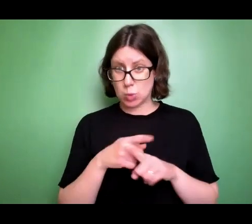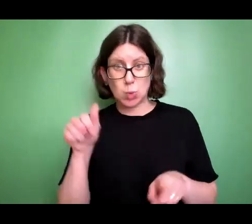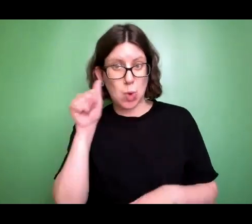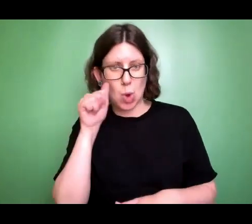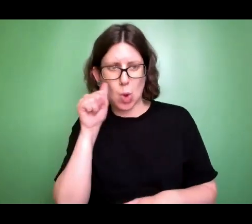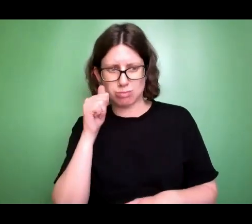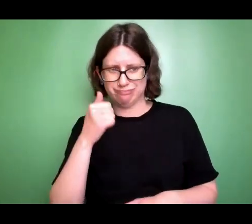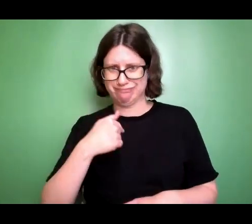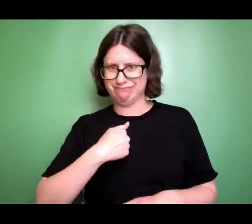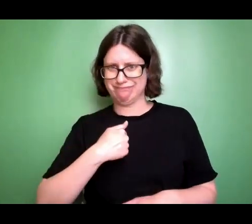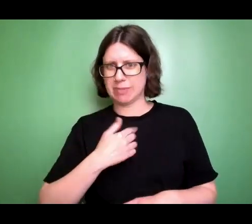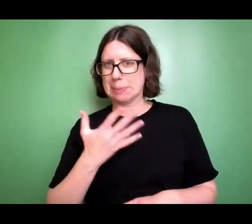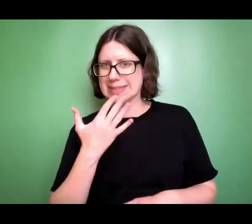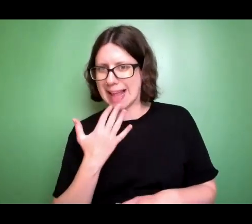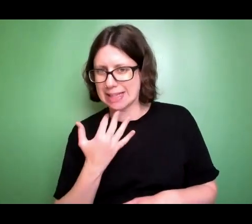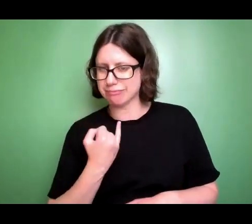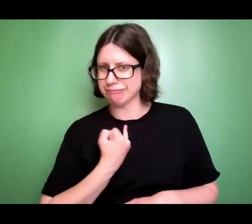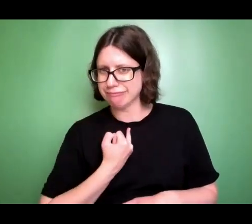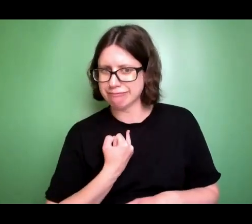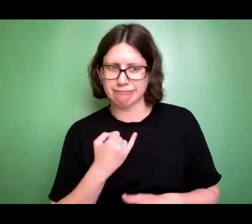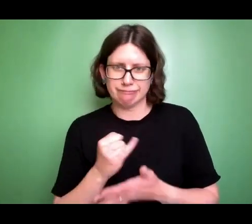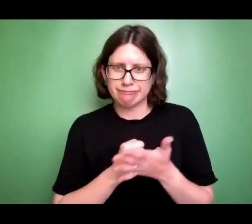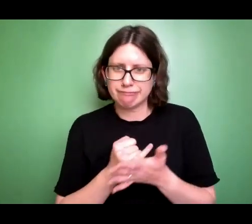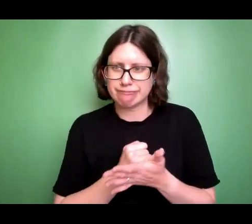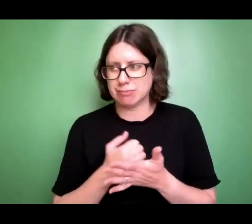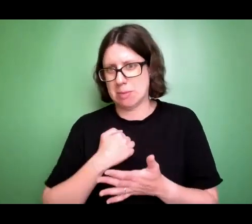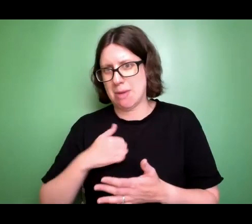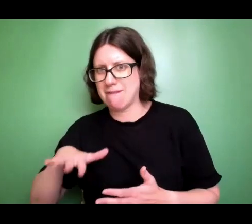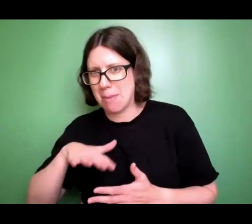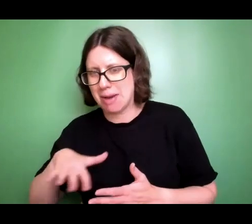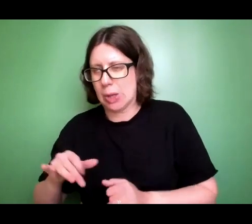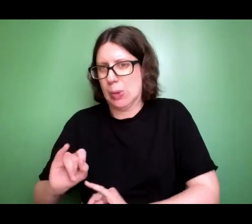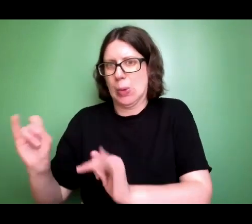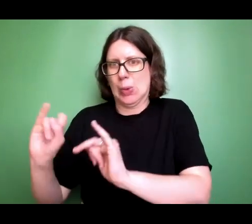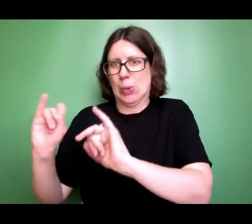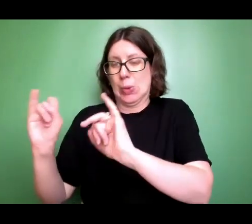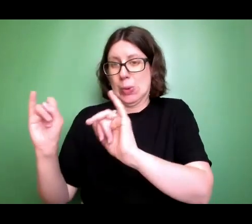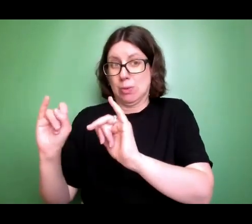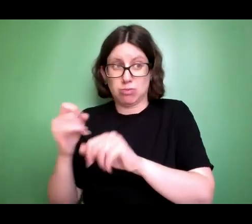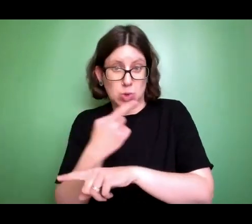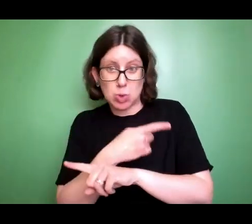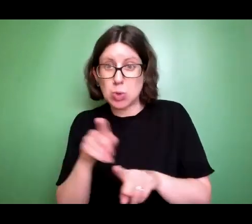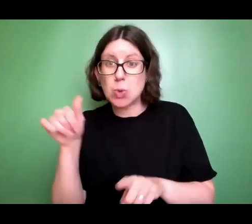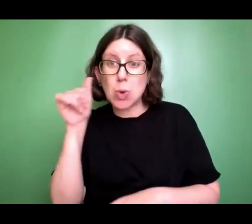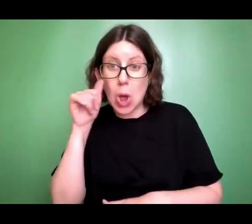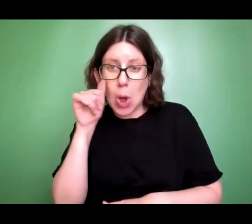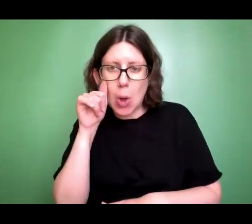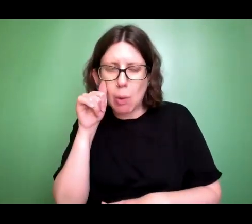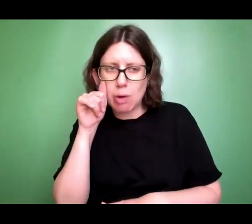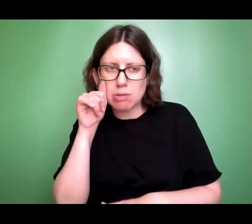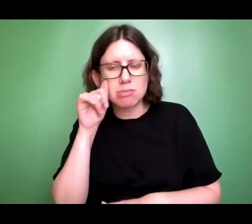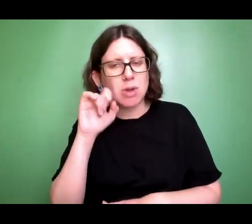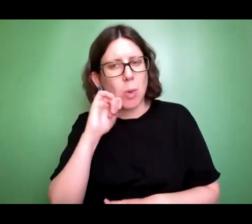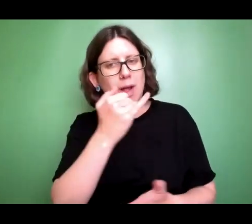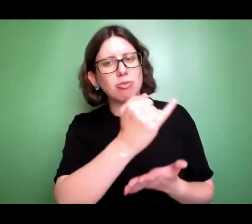never be able to accept me. If they knew my life, if they knew my family, if they knew my history, if they knew all the things that had happened to me, they just wouldn't